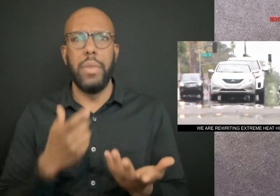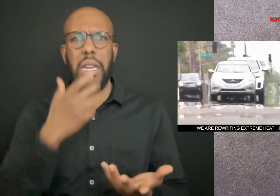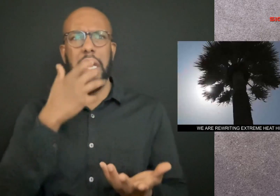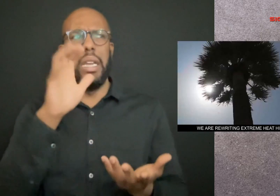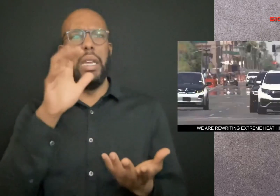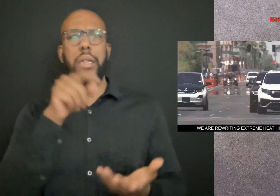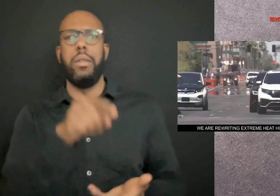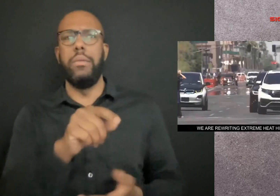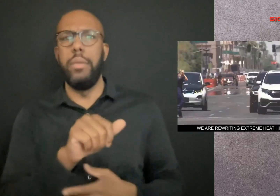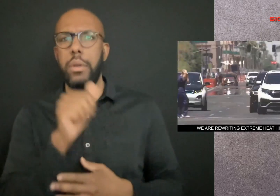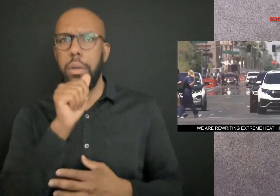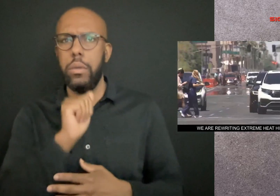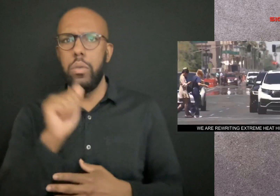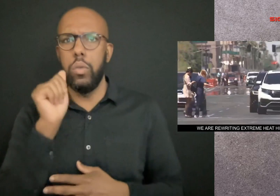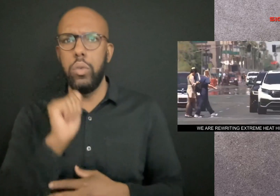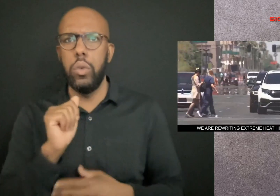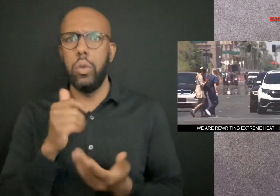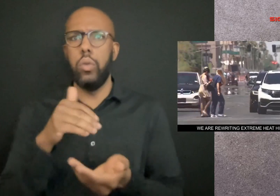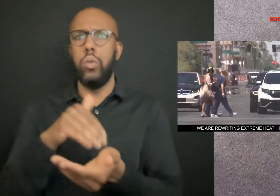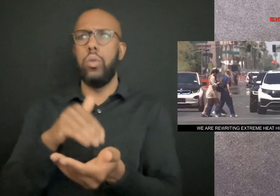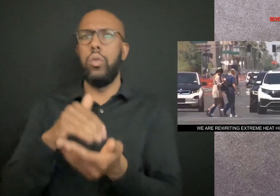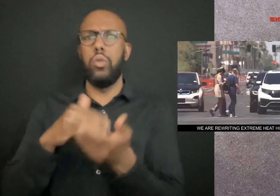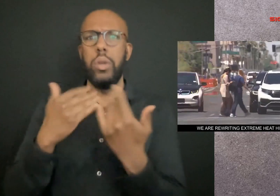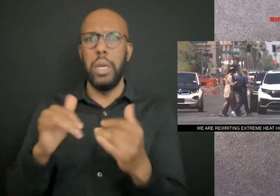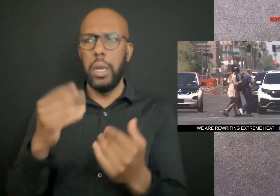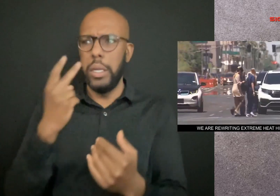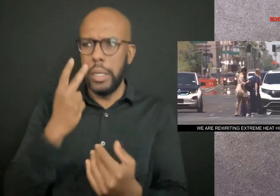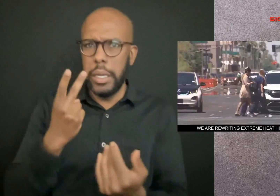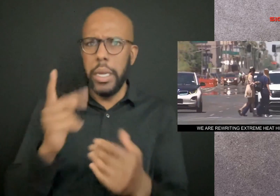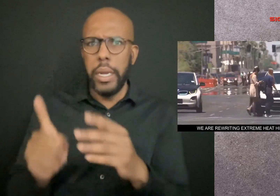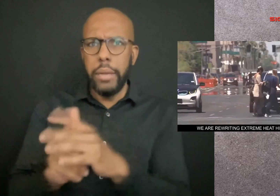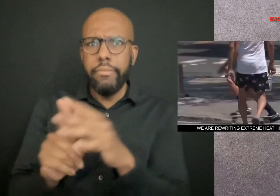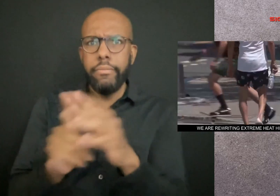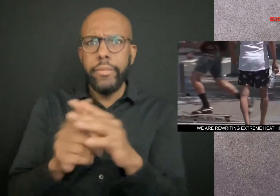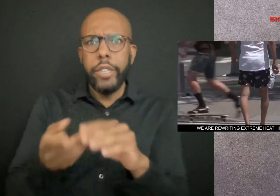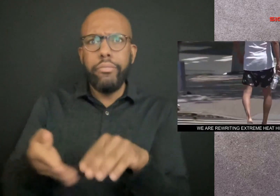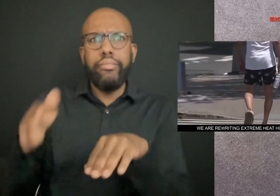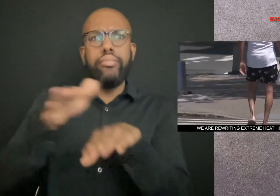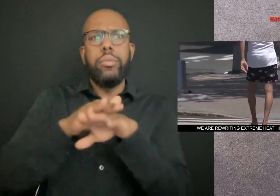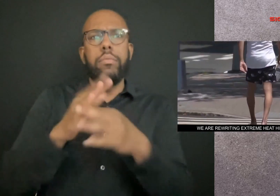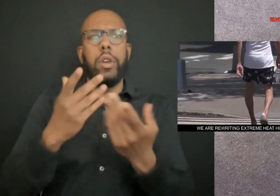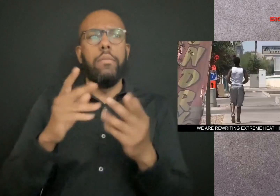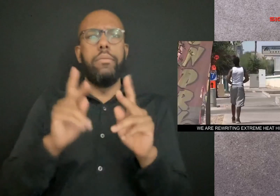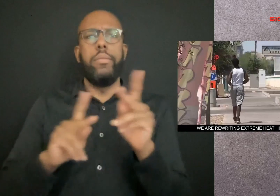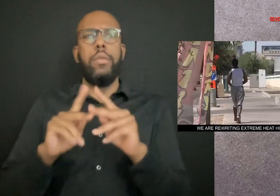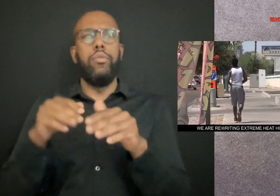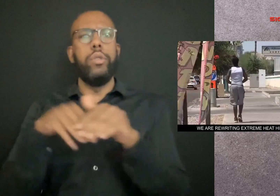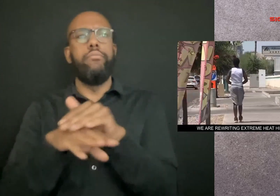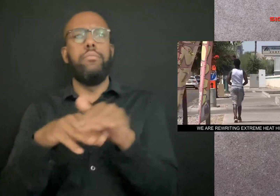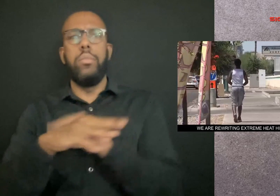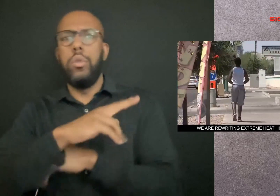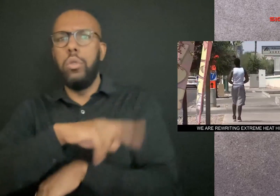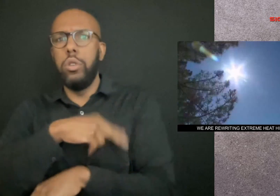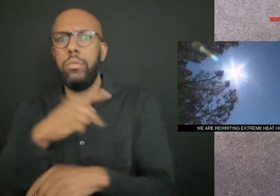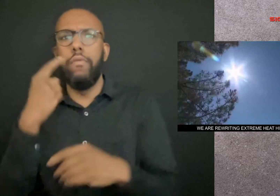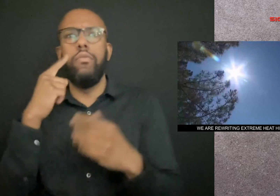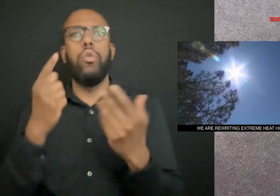It's been so hot in Arizona, doctors are seeing a spike in patients burned by simply